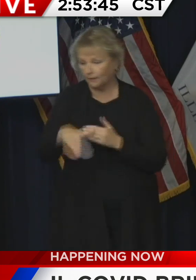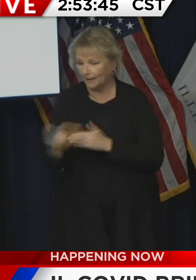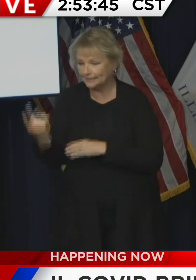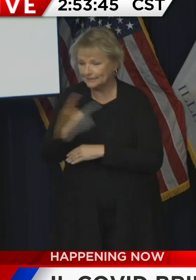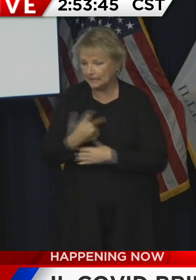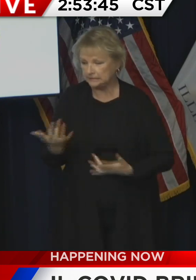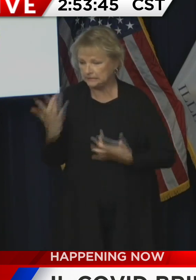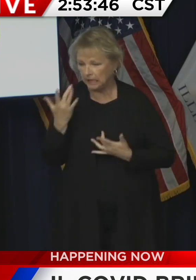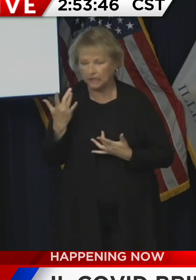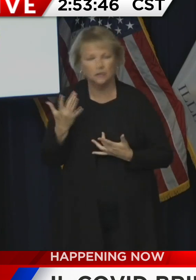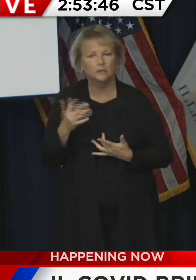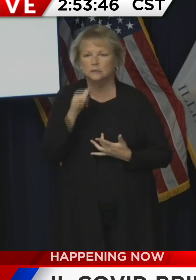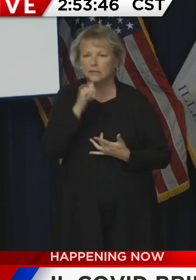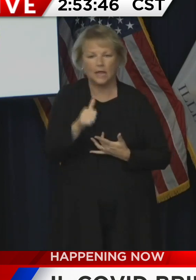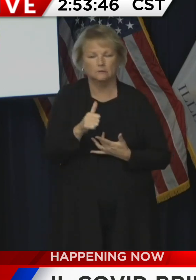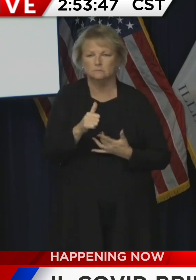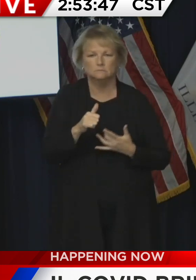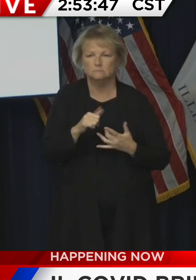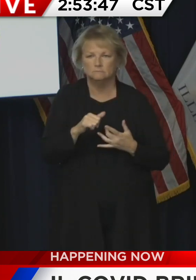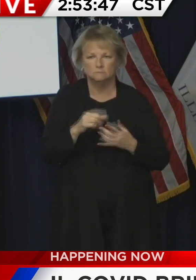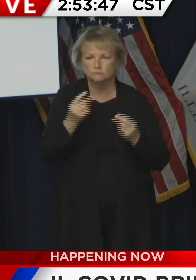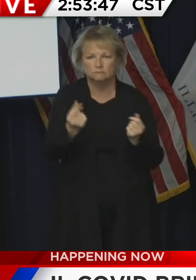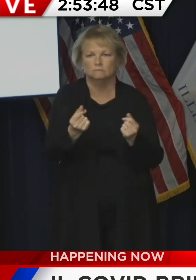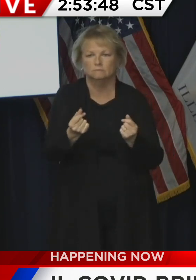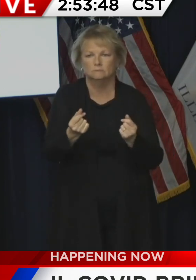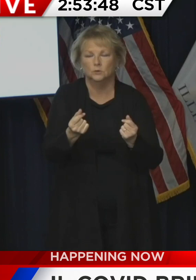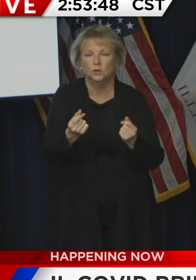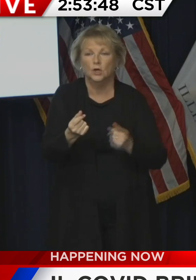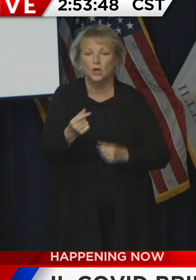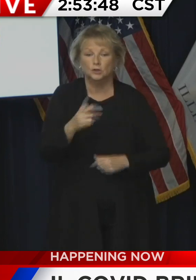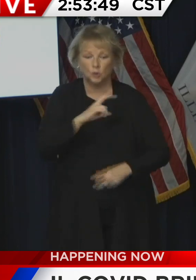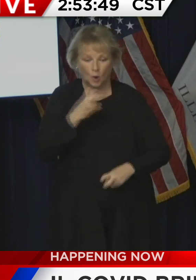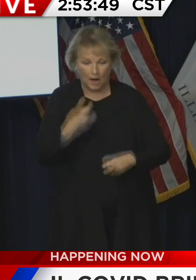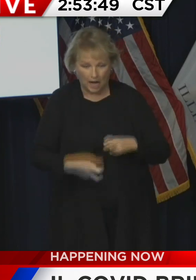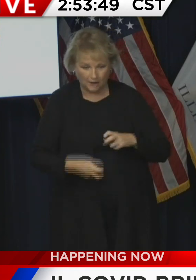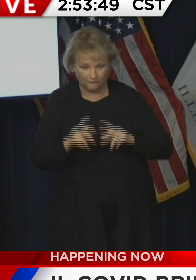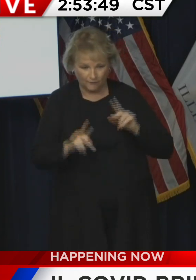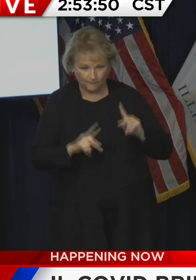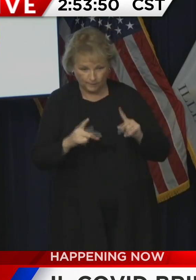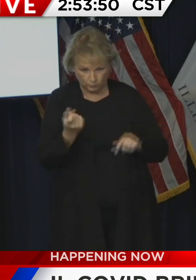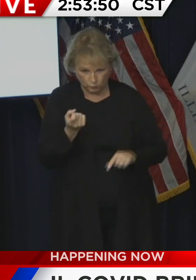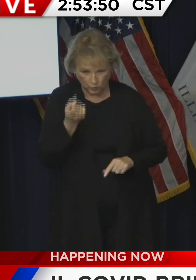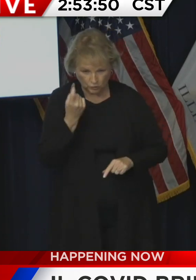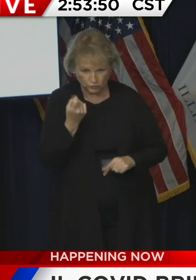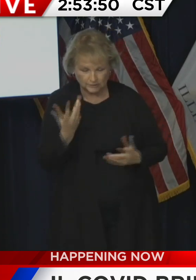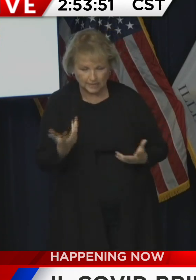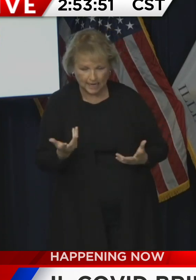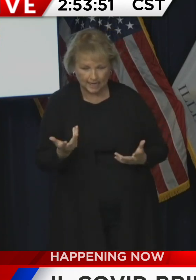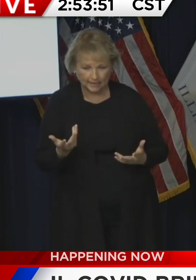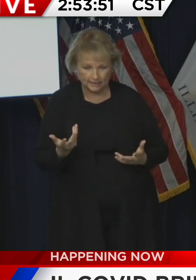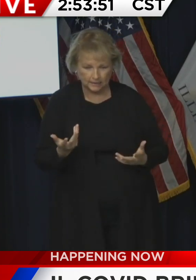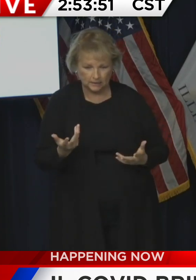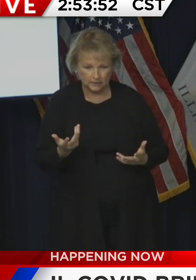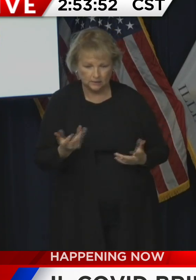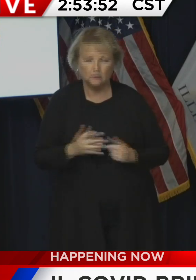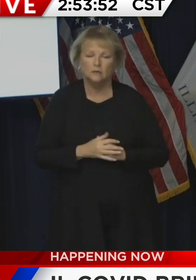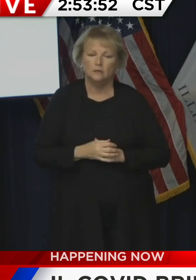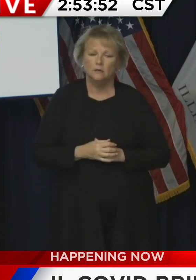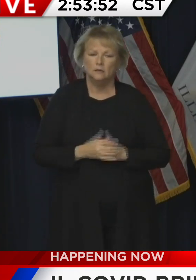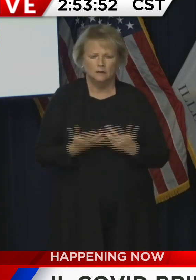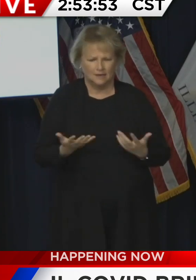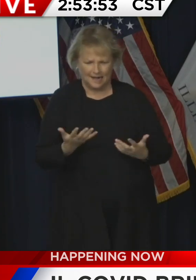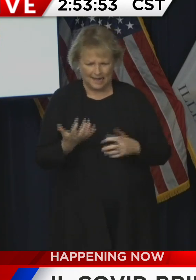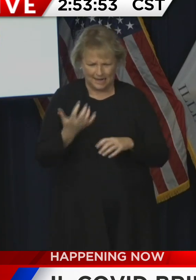sick. That's not how it works. And so it's very difficult for people to understand and then, you know, to